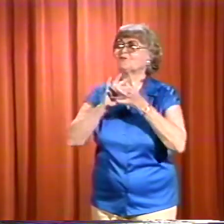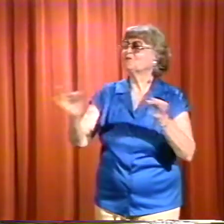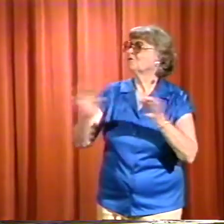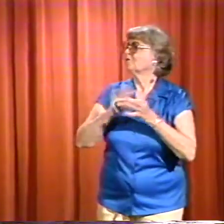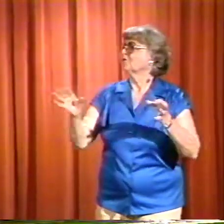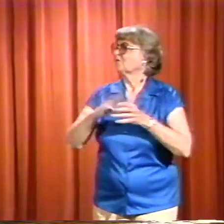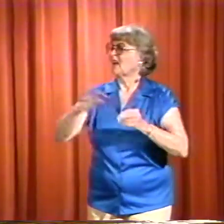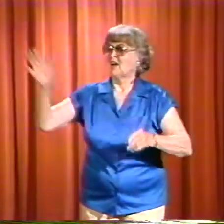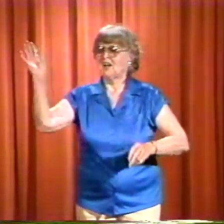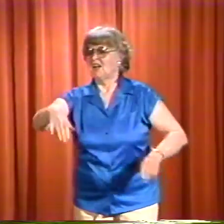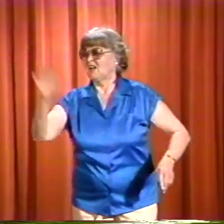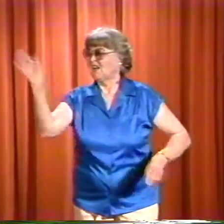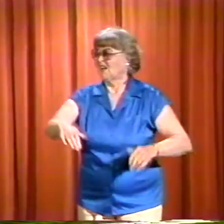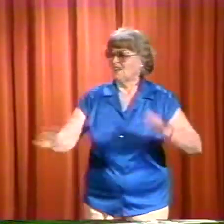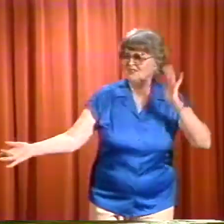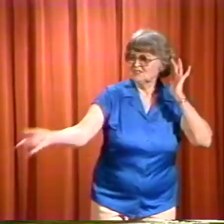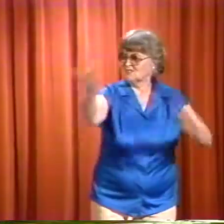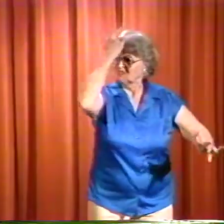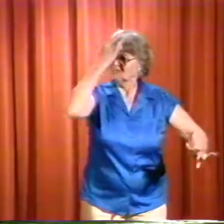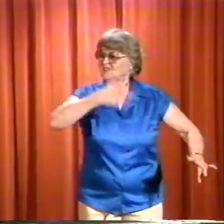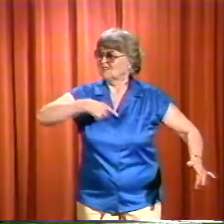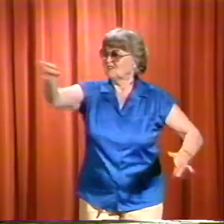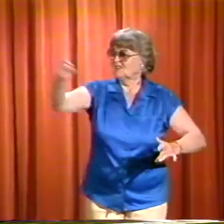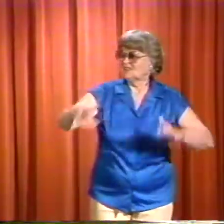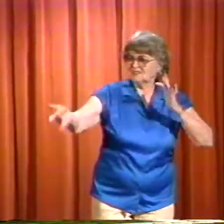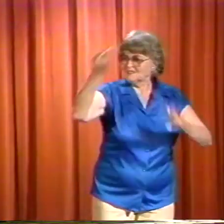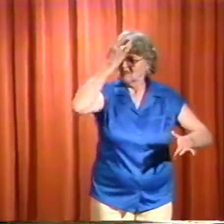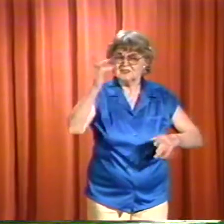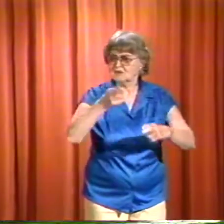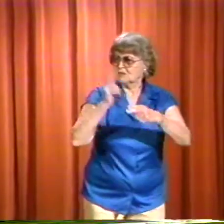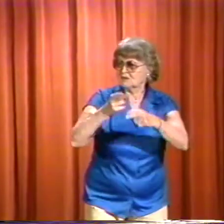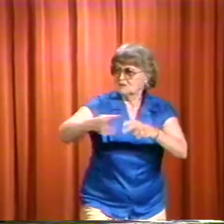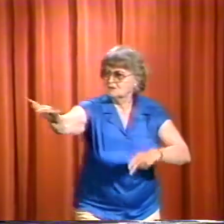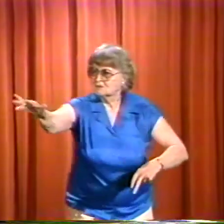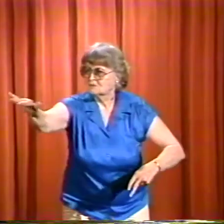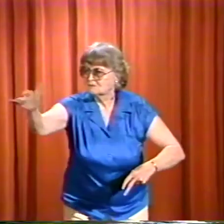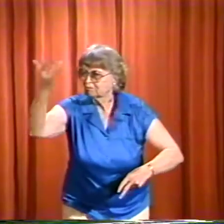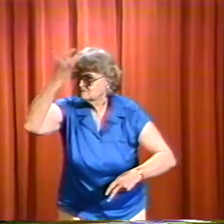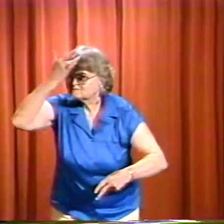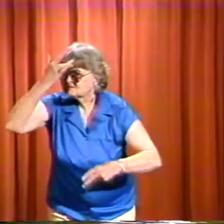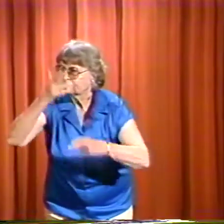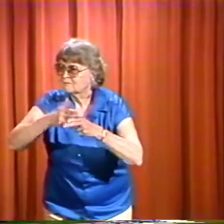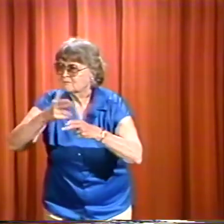room while the students were chatting, interrupt them, and say, spell the English word for that sign.